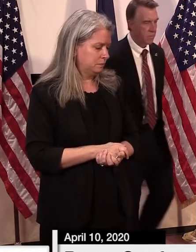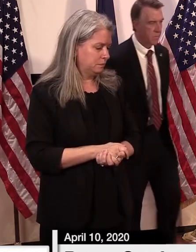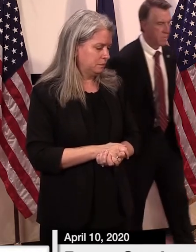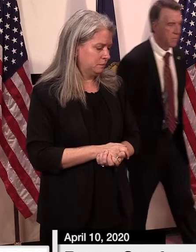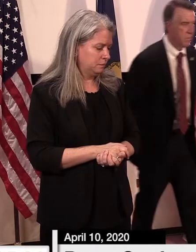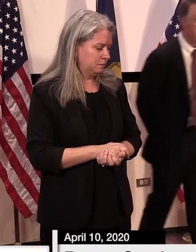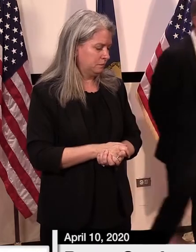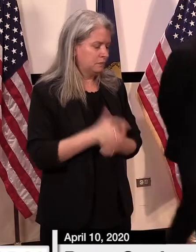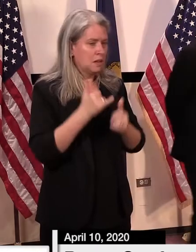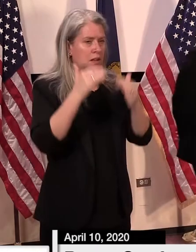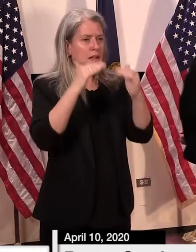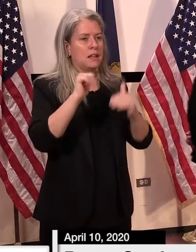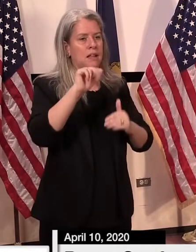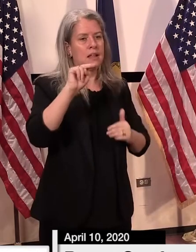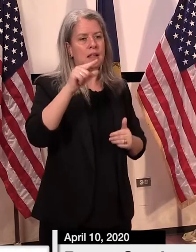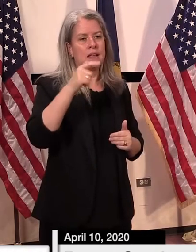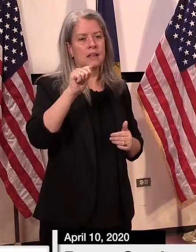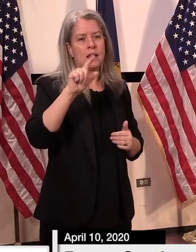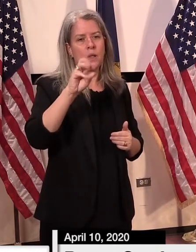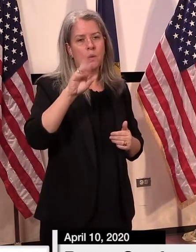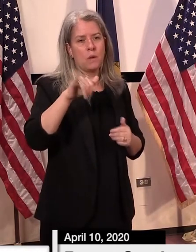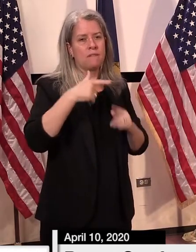Ann Galloway, VT Digger.